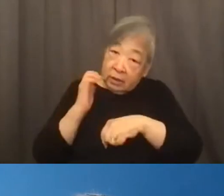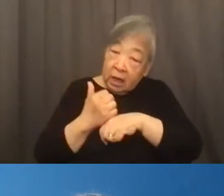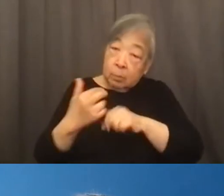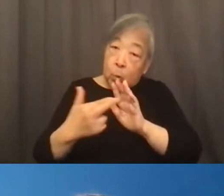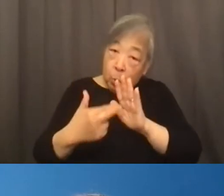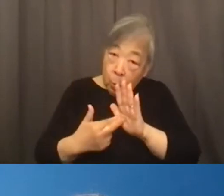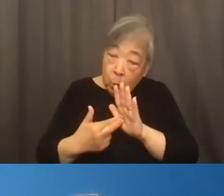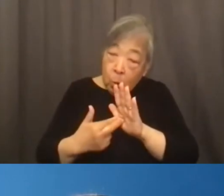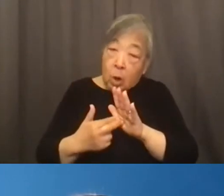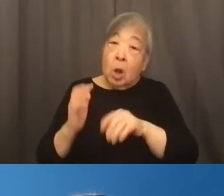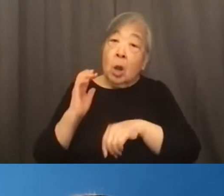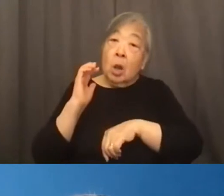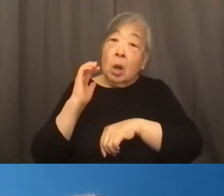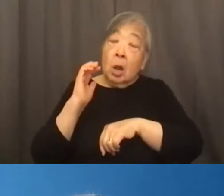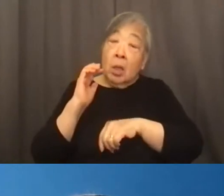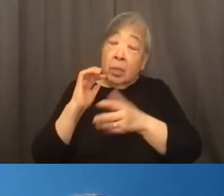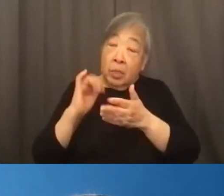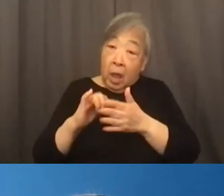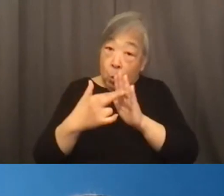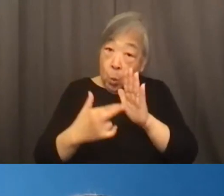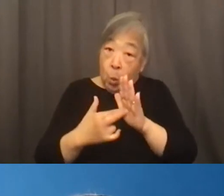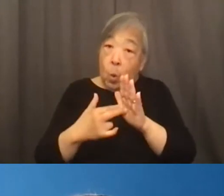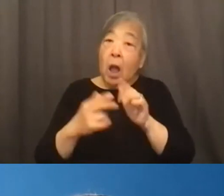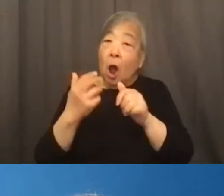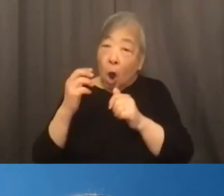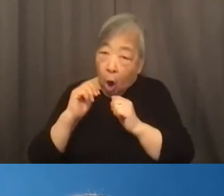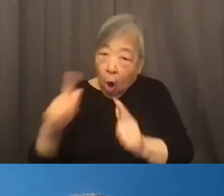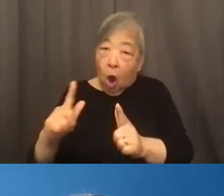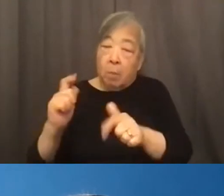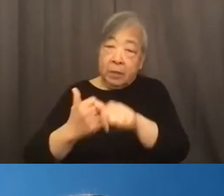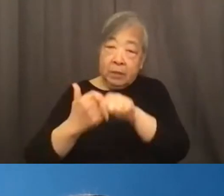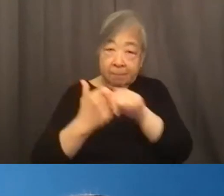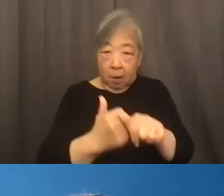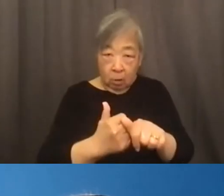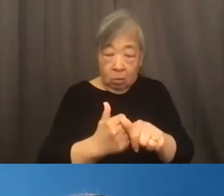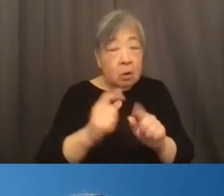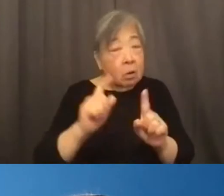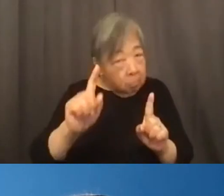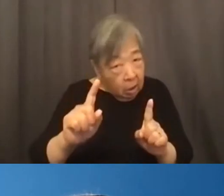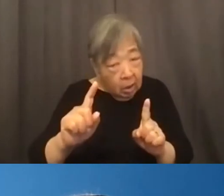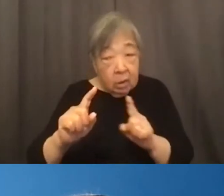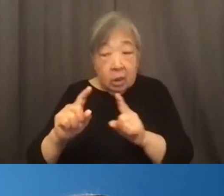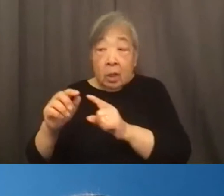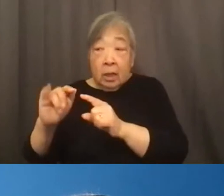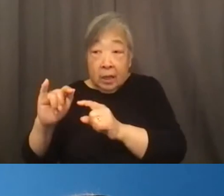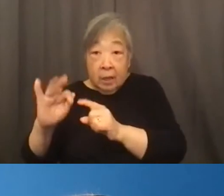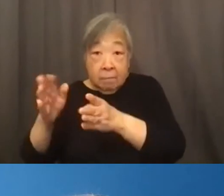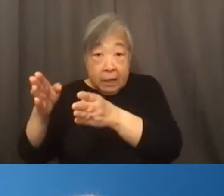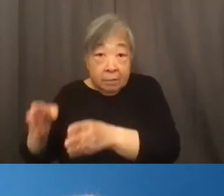actually have to impose it exactly equally for everyone except you have to make reasonable accommodations for individuals with